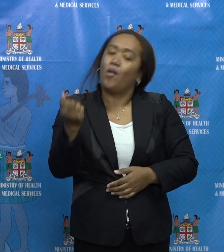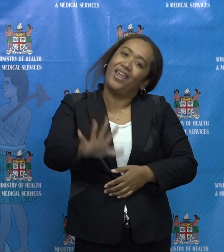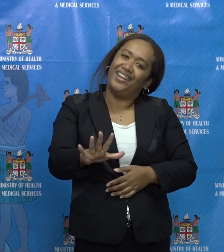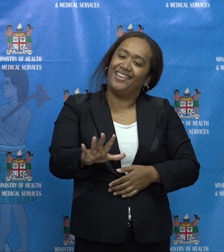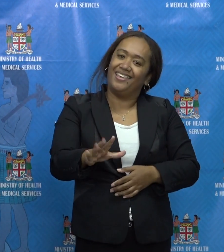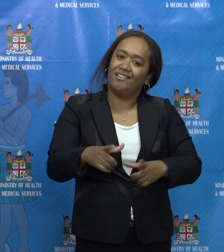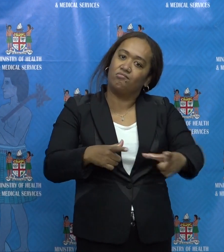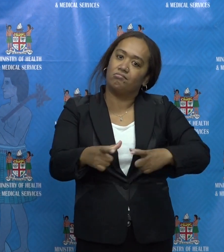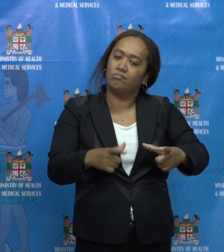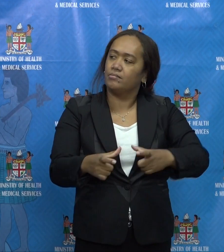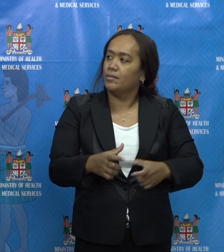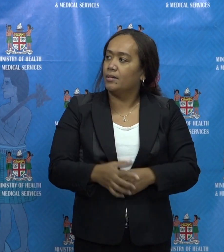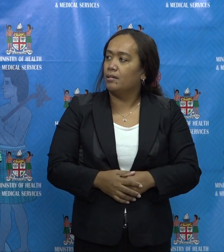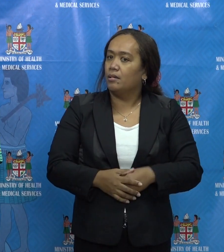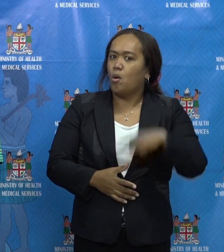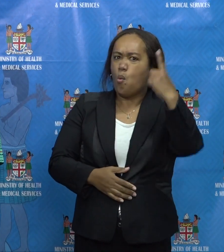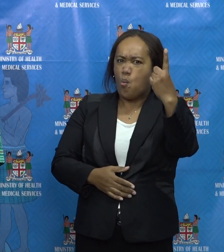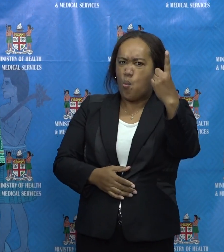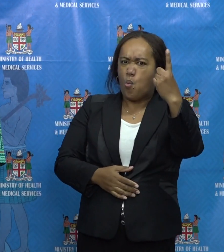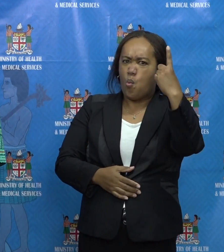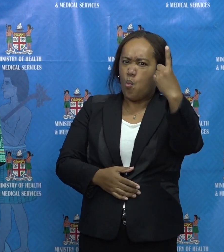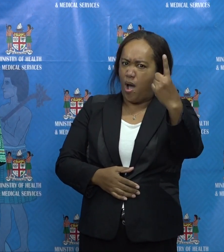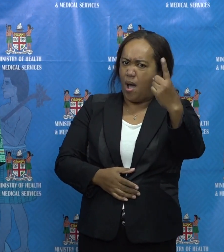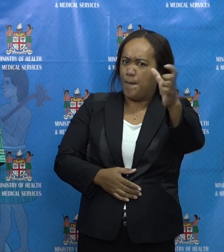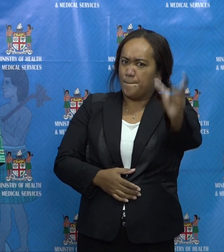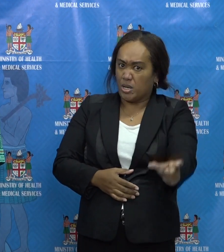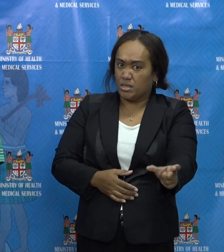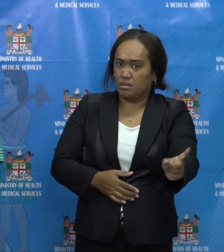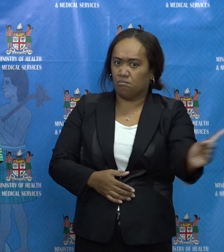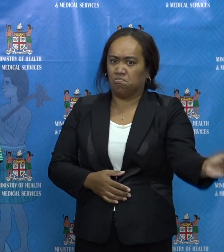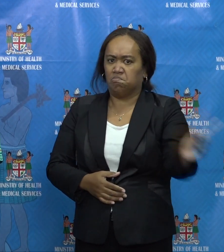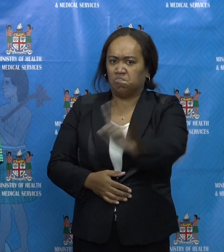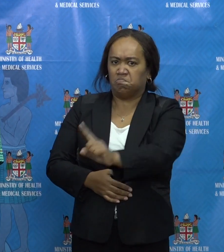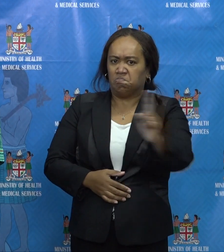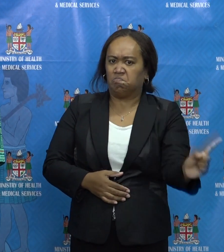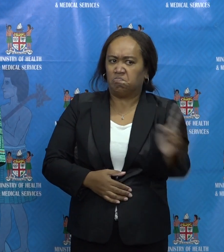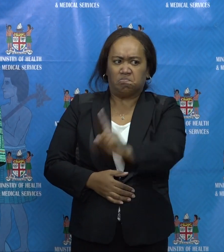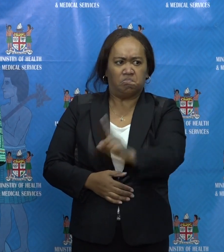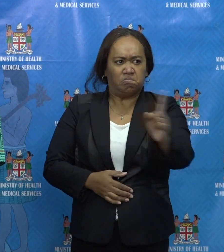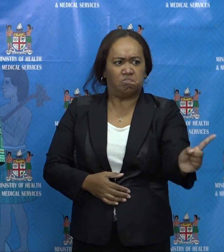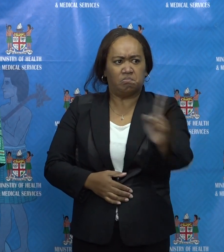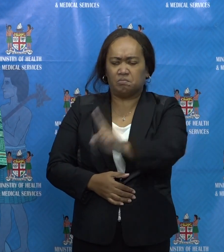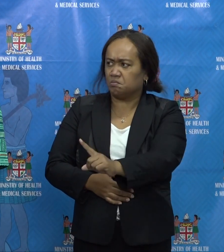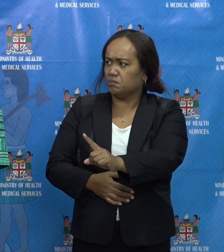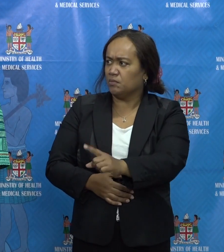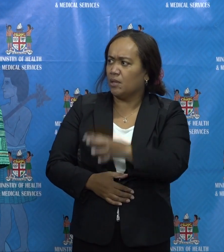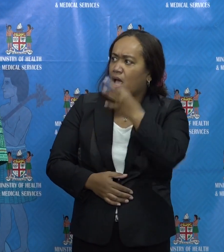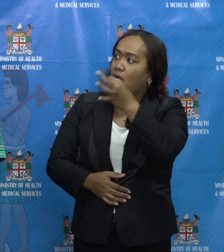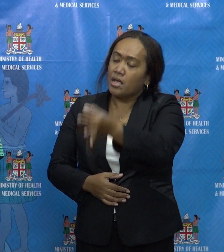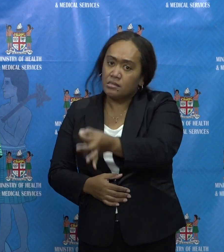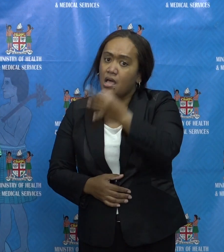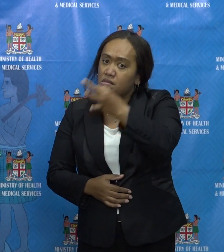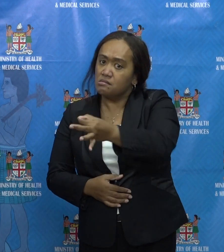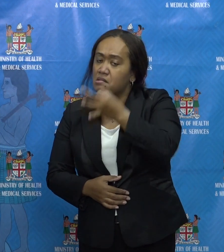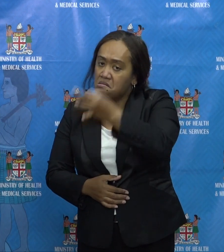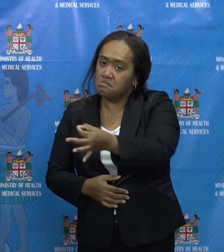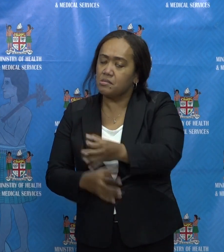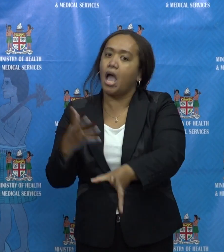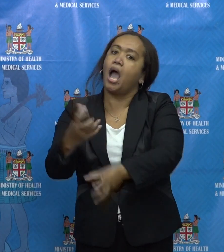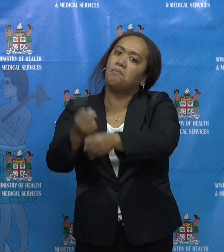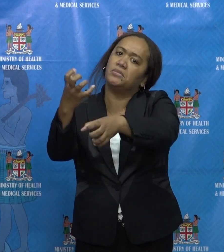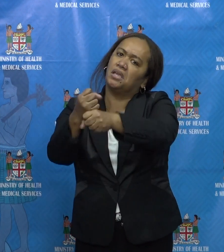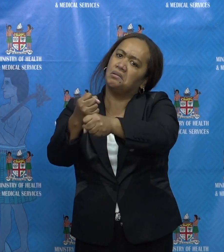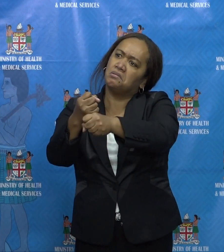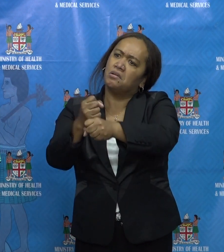There is one person there who actually goes back and forth, and every inquiry that comes to me, I ask him, and he's updated